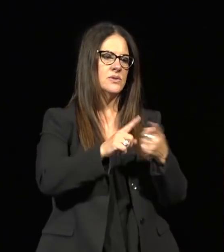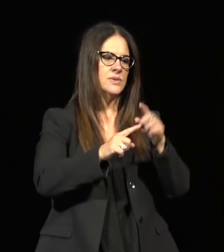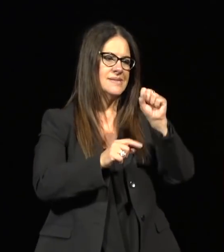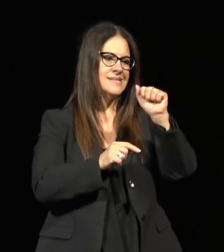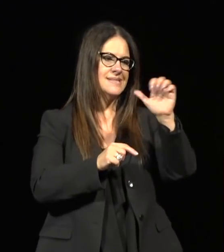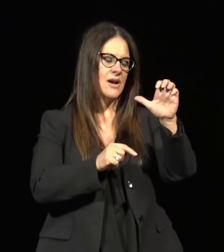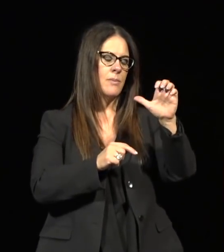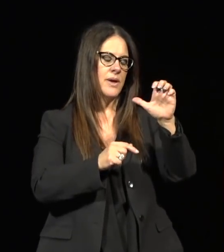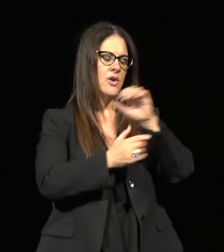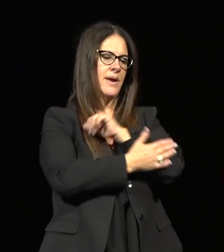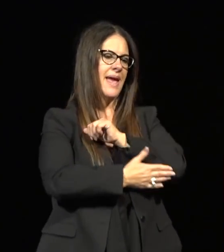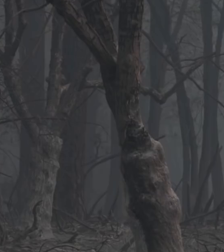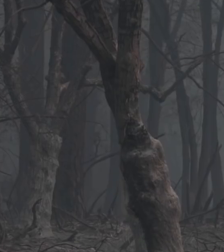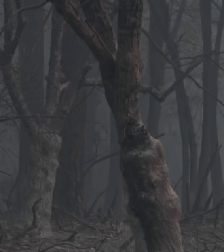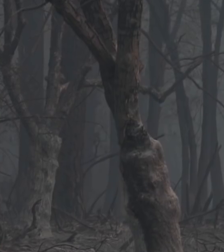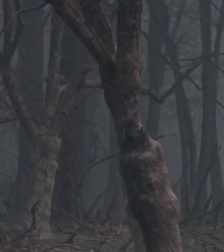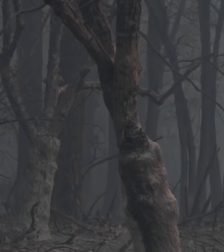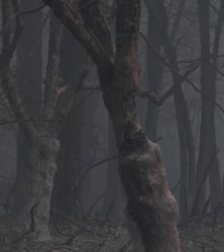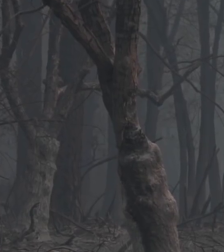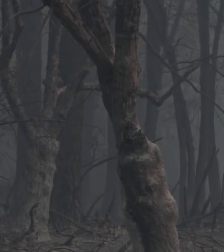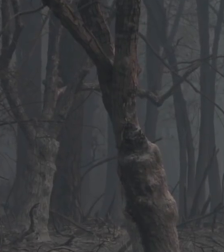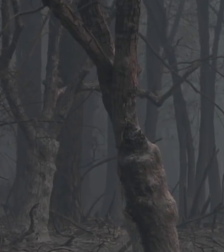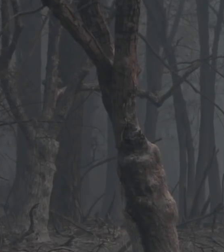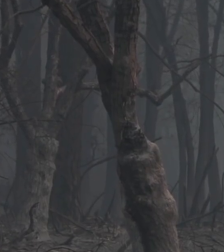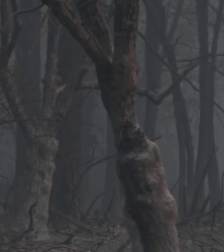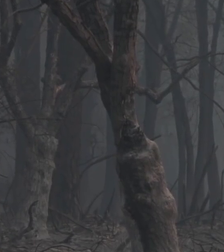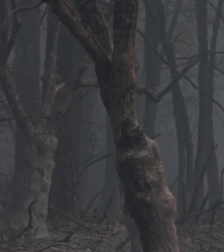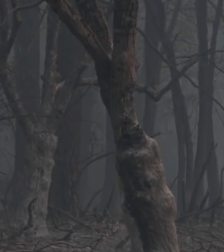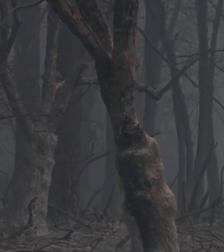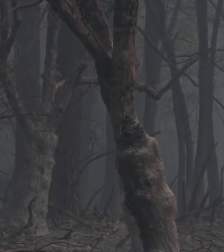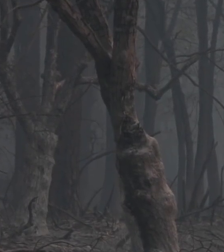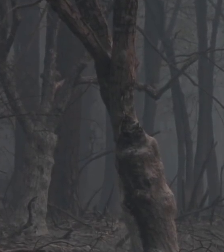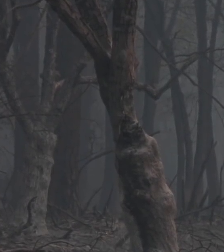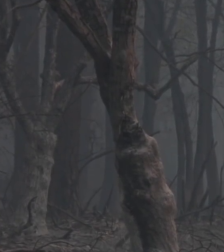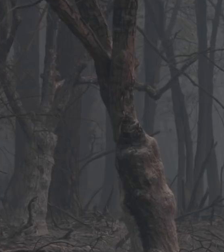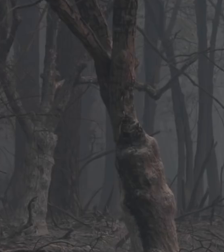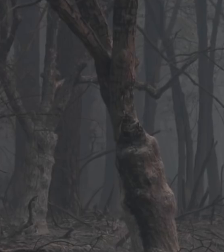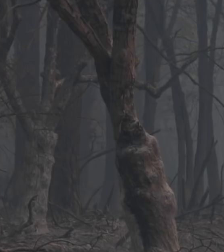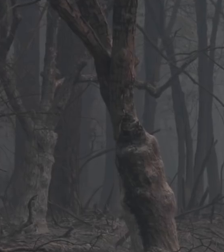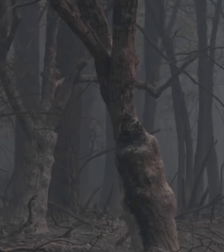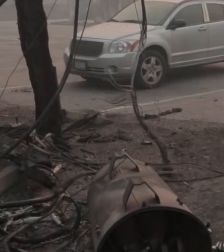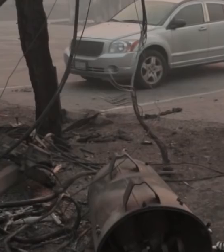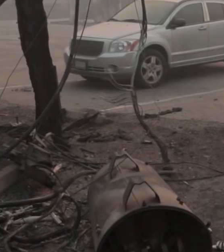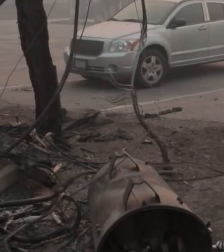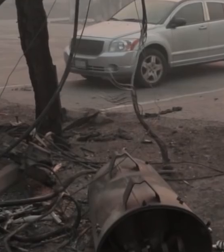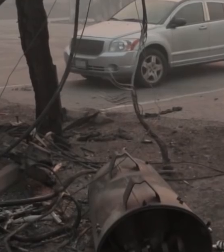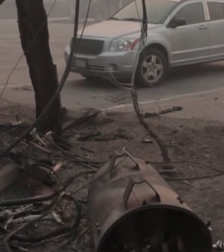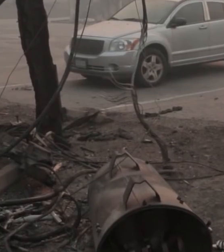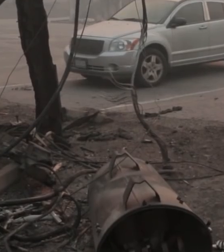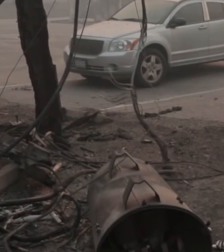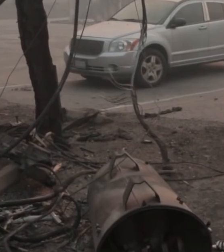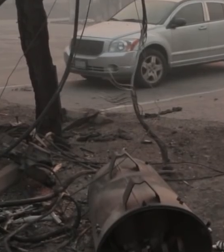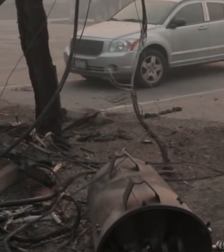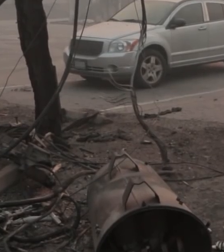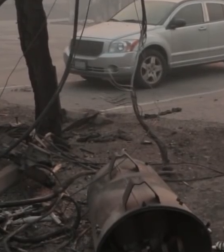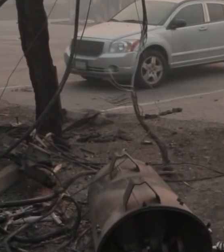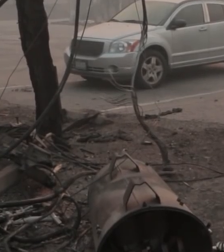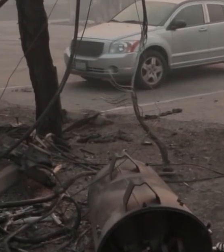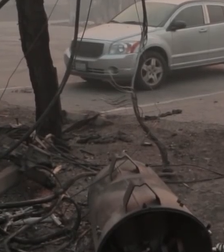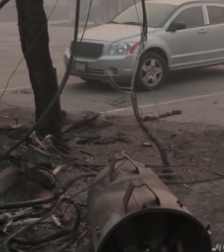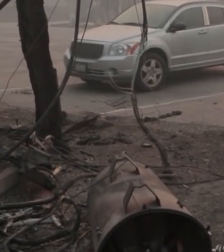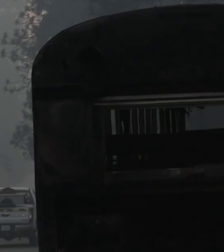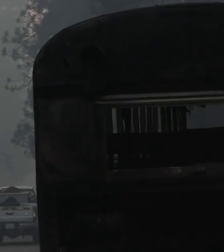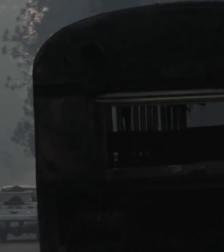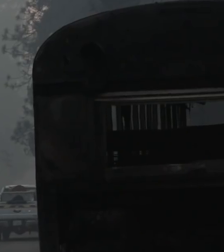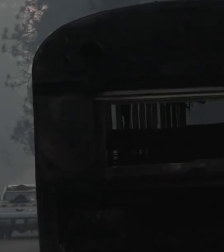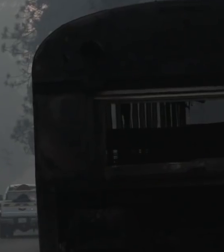assisted by the Sacramento County coroner in terms of helping us determine what the cause of origin or what the